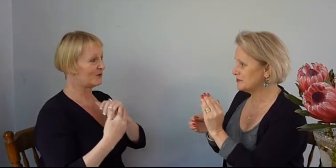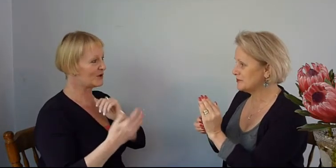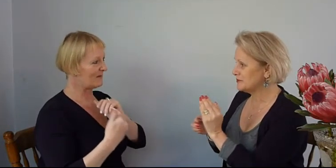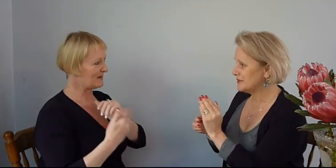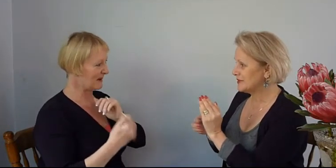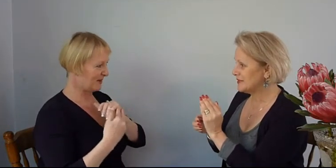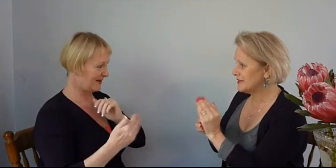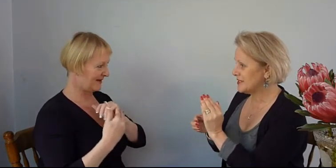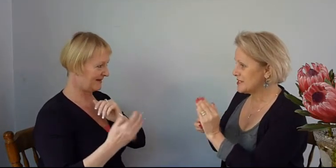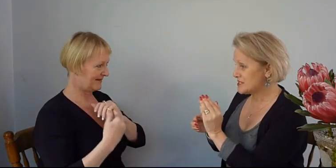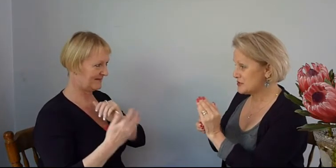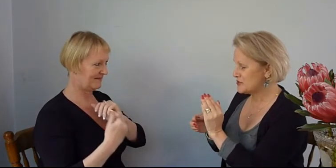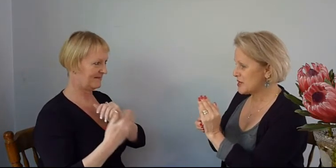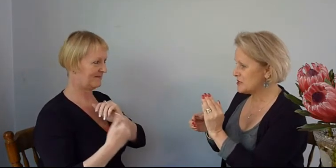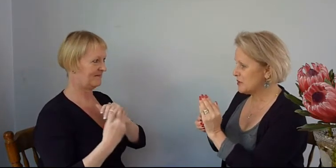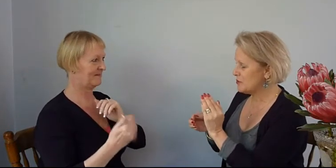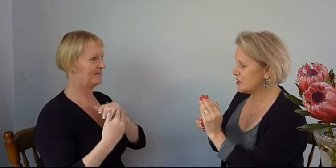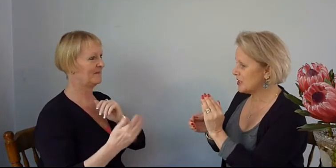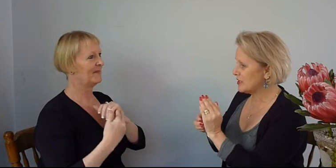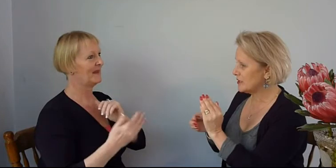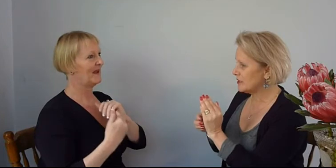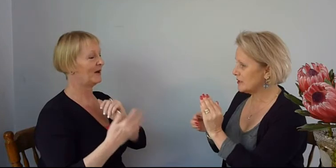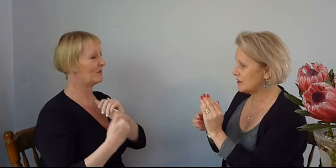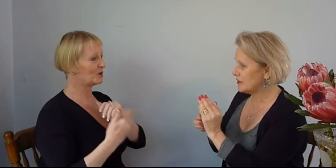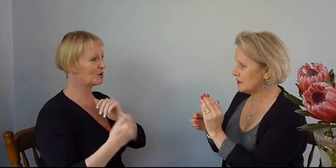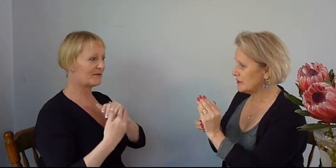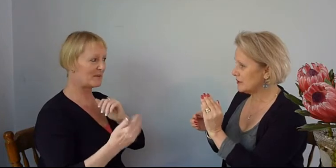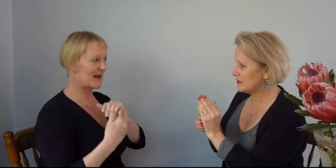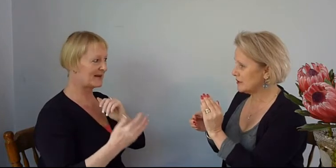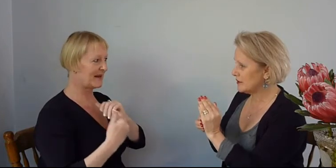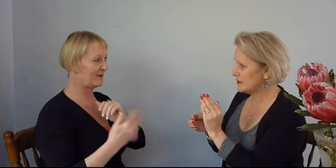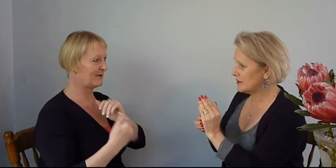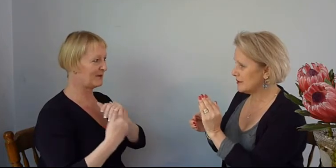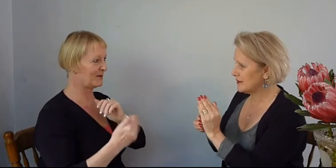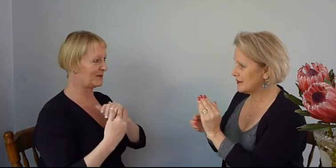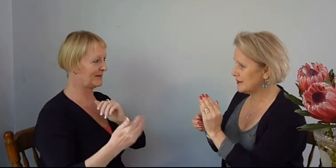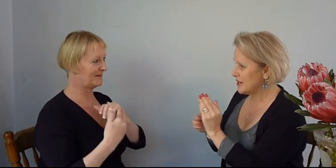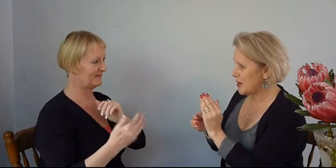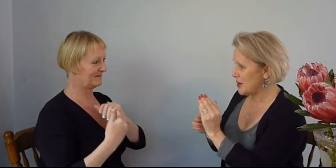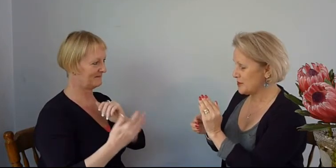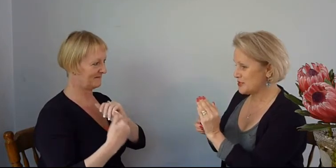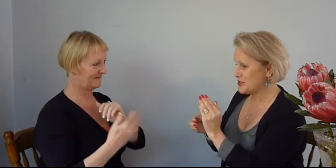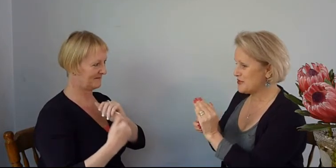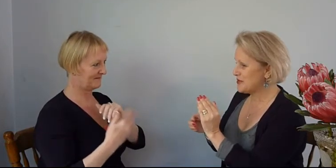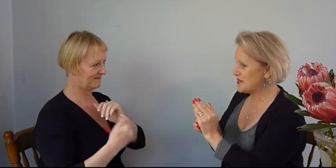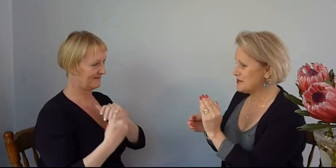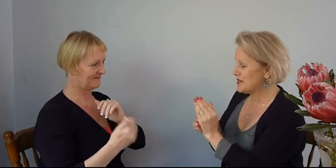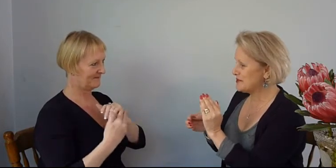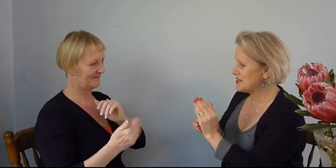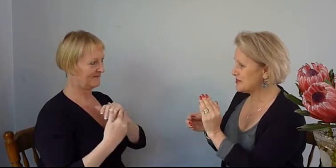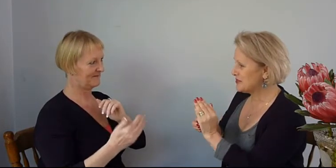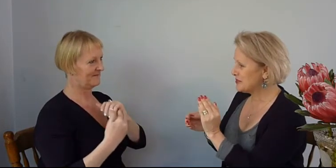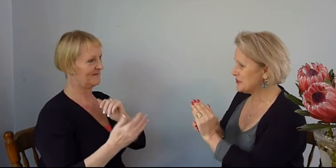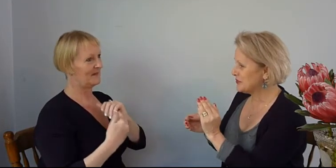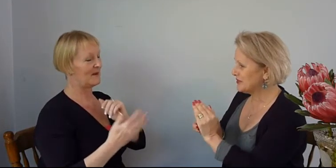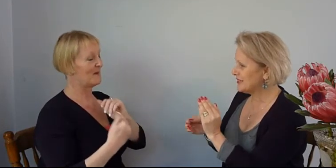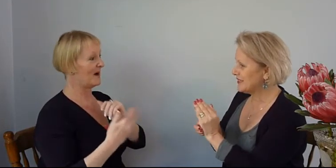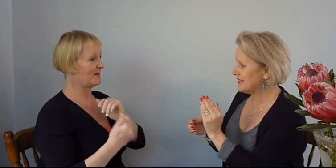trapped in my body still trapped in my body and i'm not sure if i'll be able to get rid of it all i'm not sure if i'm going to be able to get rid of it all. It mightn't be